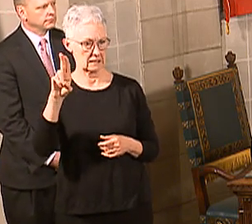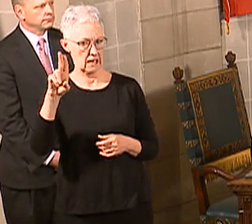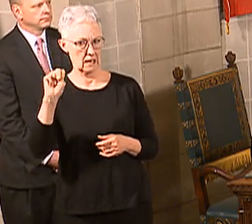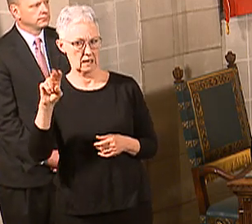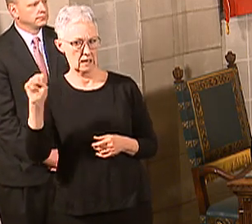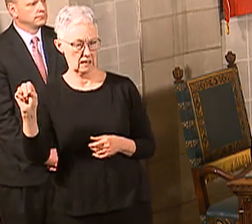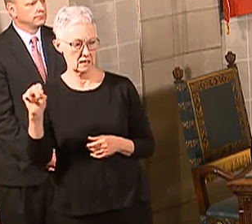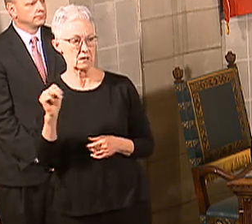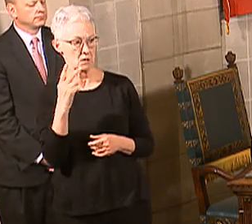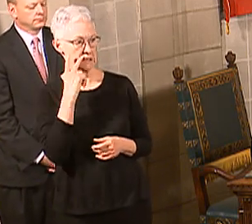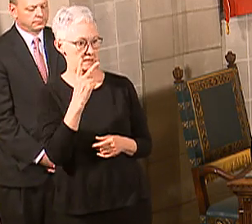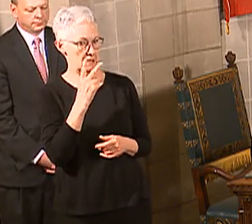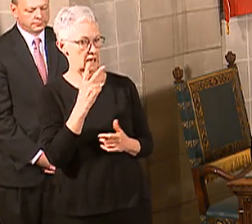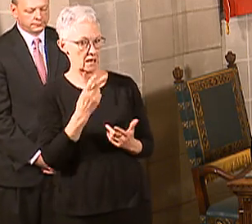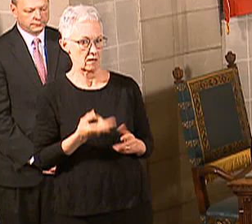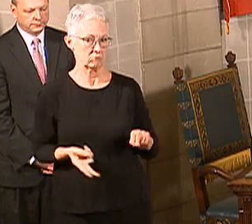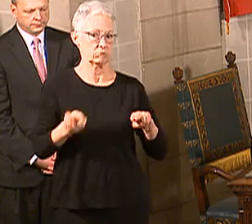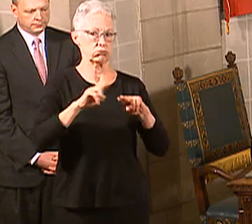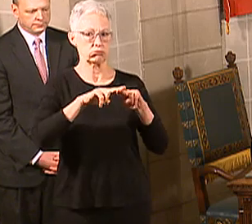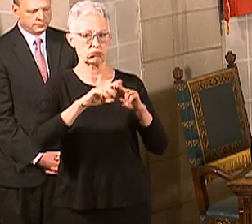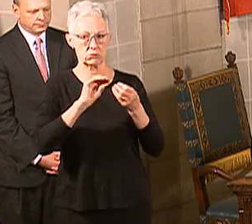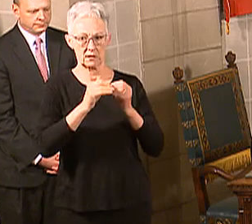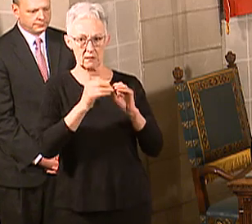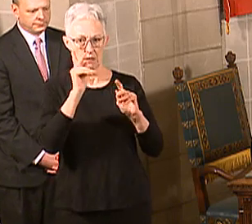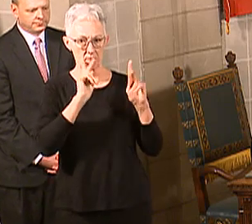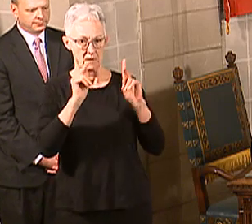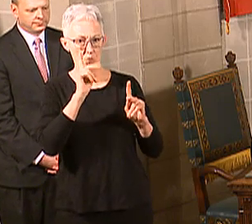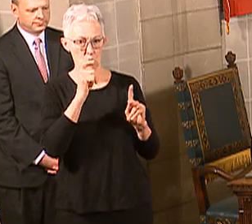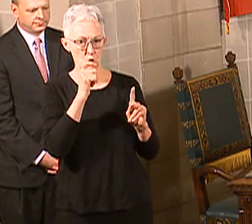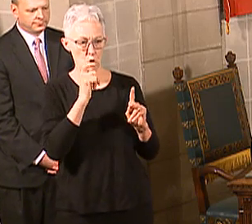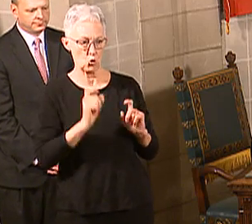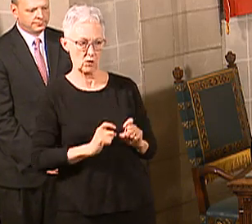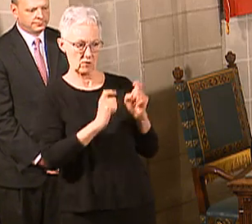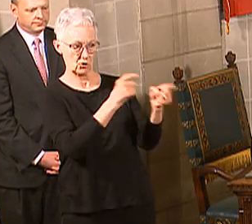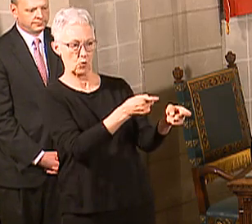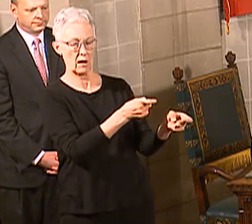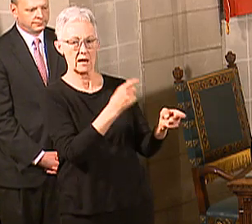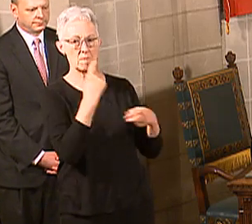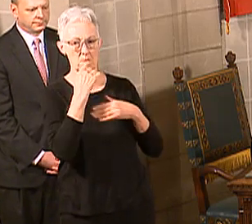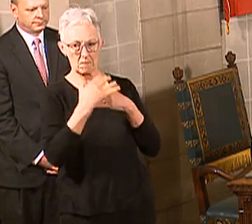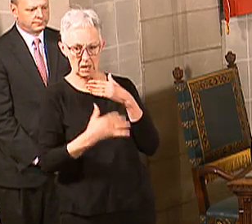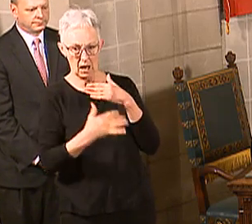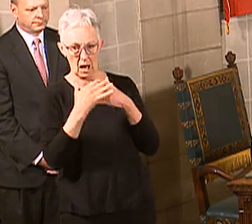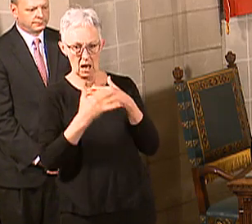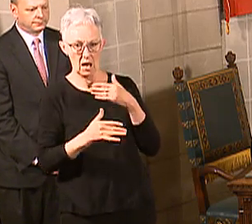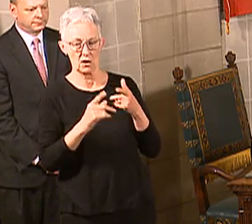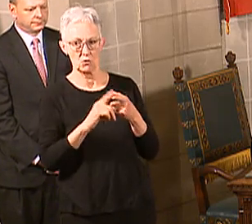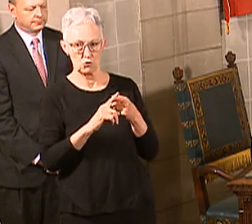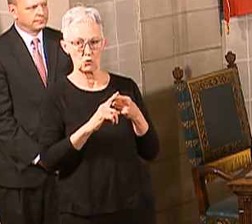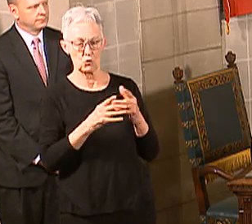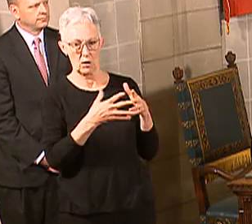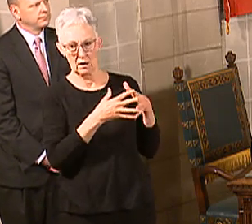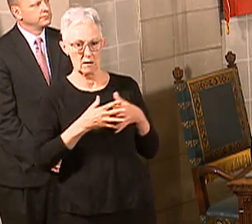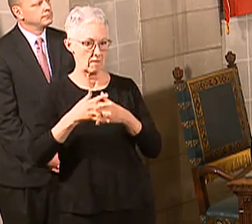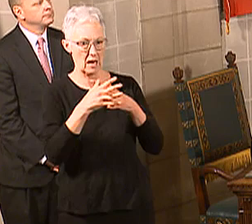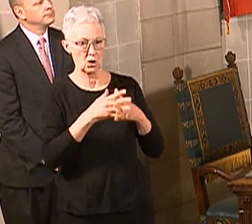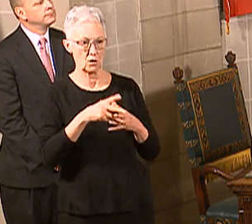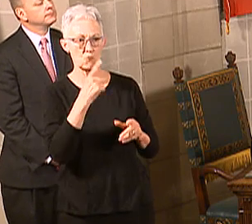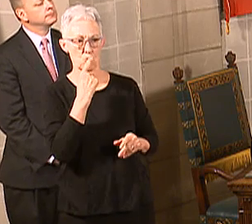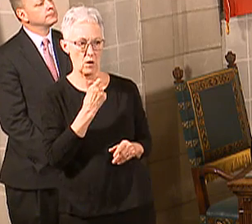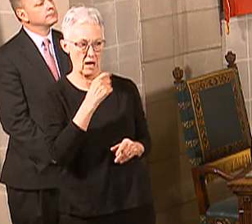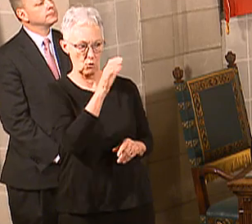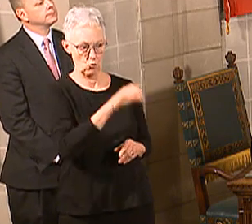number of increase in people wanting to donate blood to the American Red Cross. We filled up all of our slots for our state